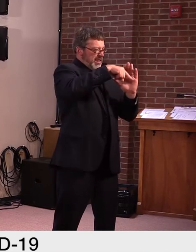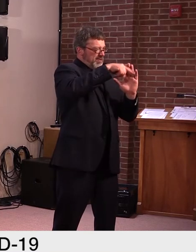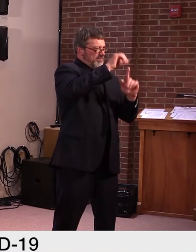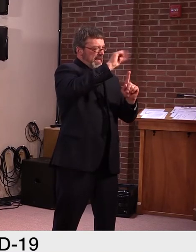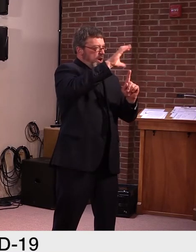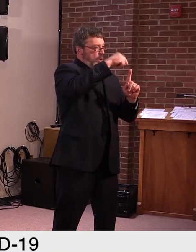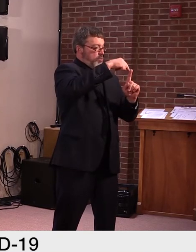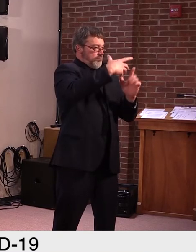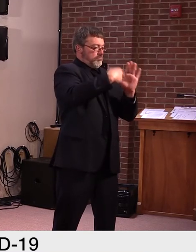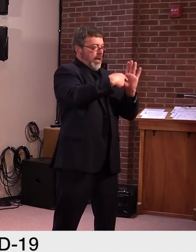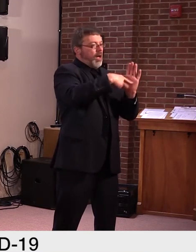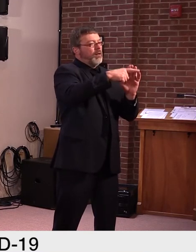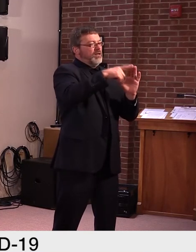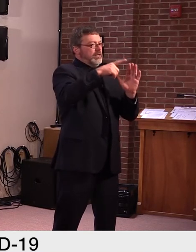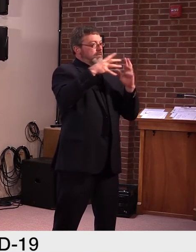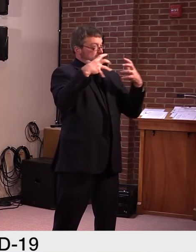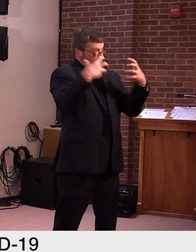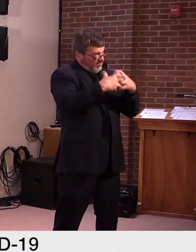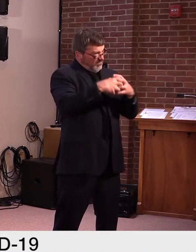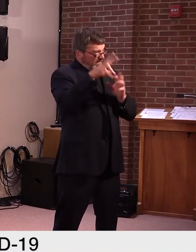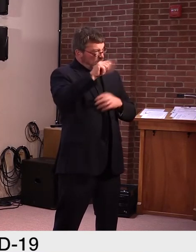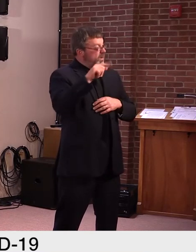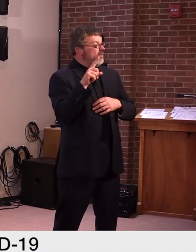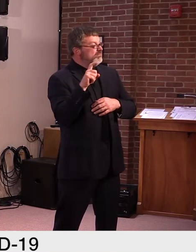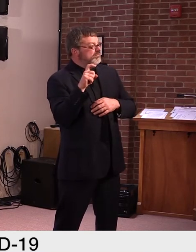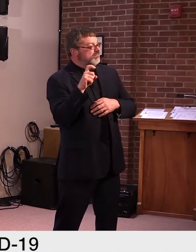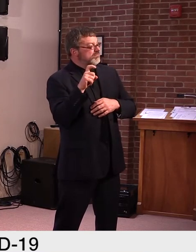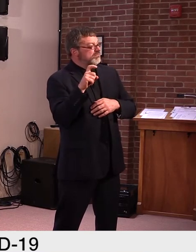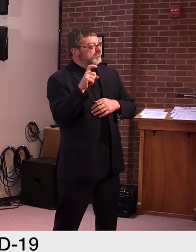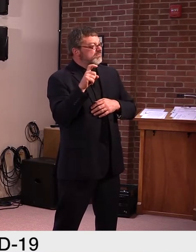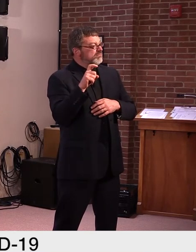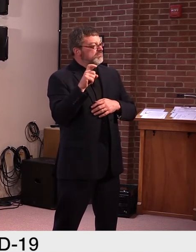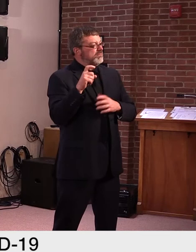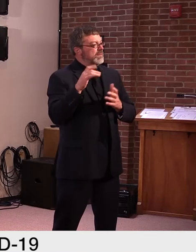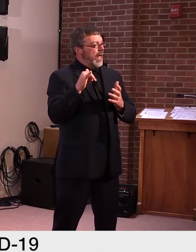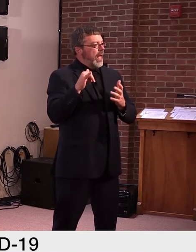agreement that we have has been named as a,